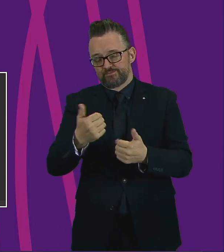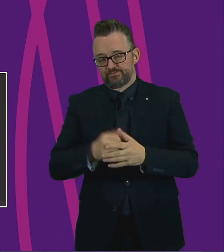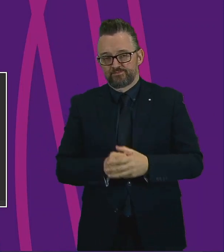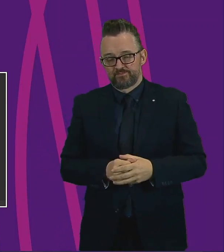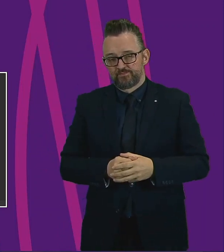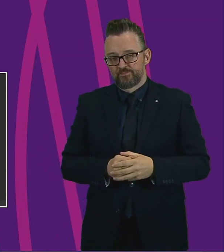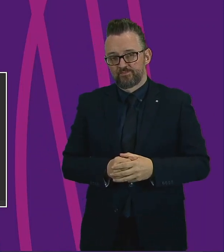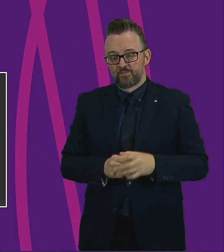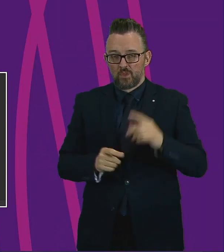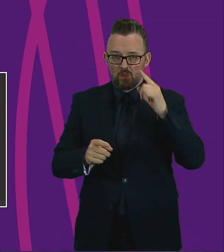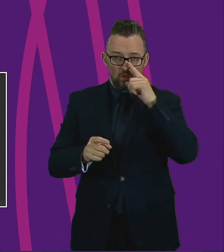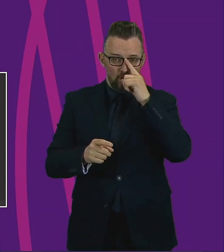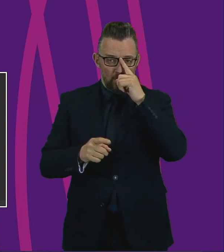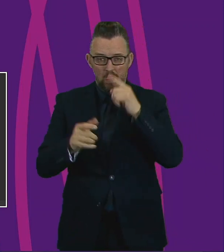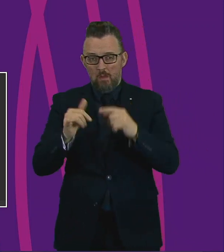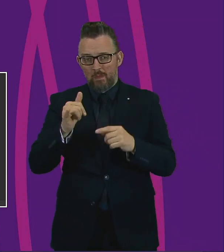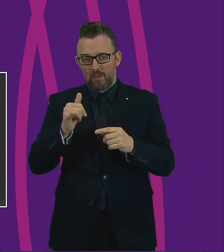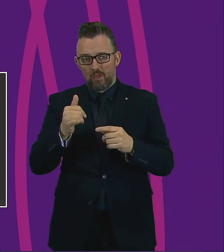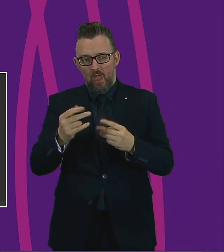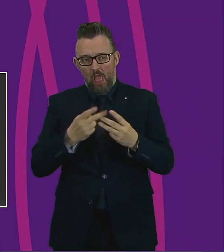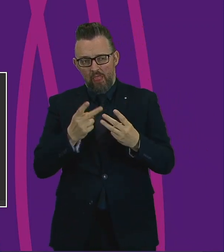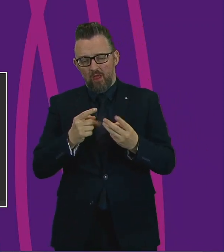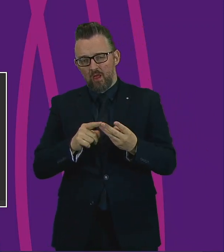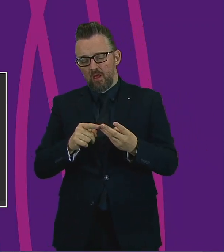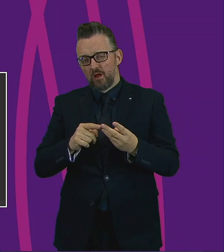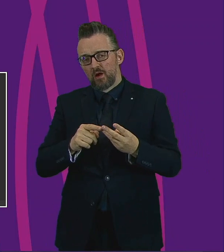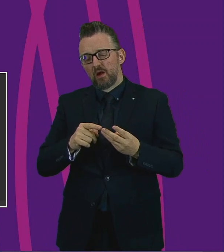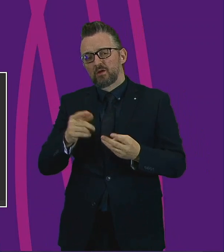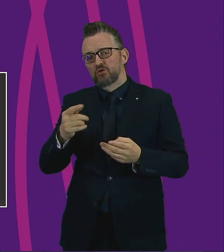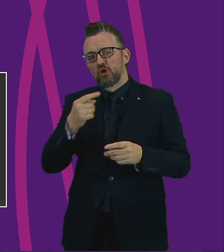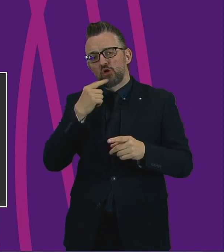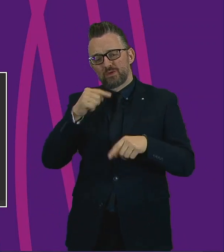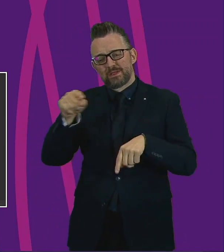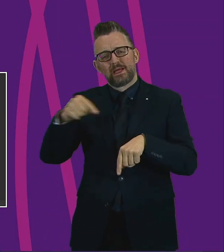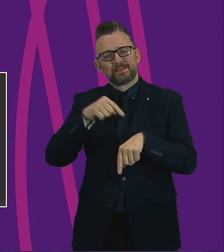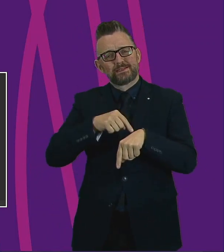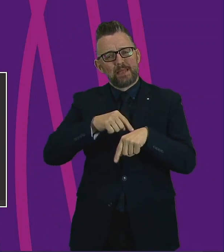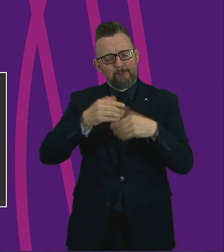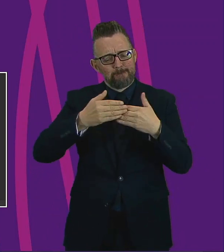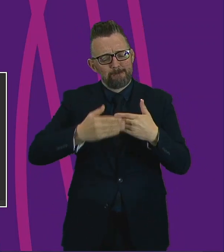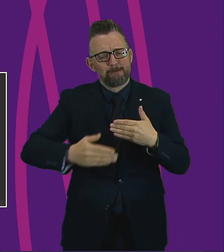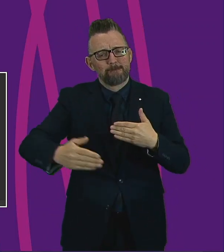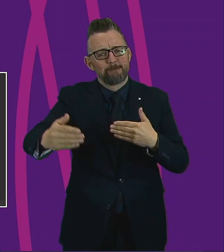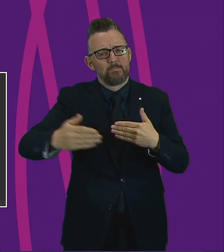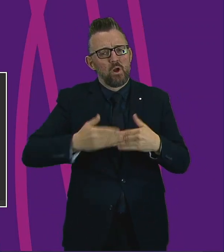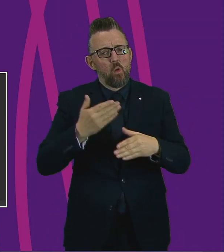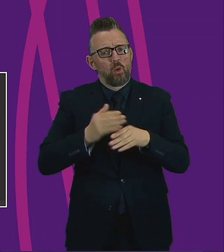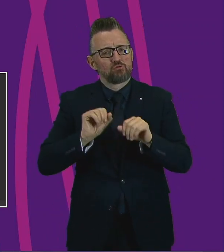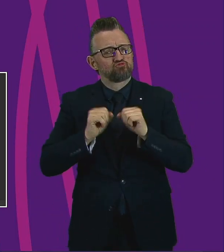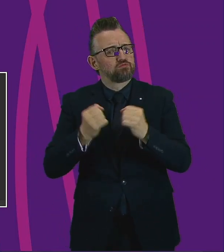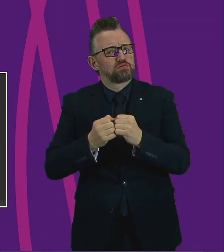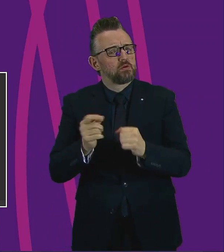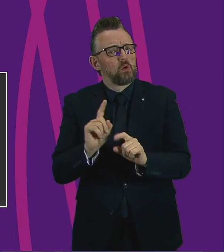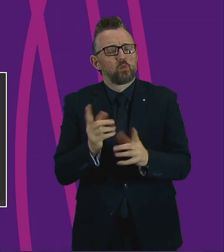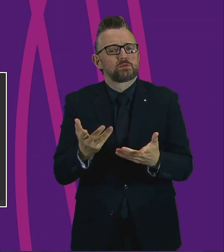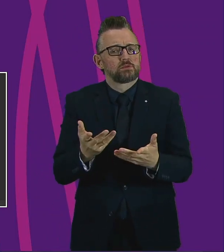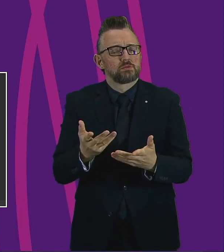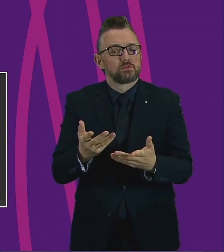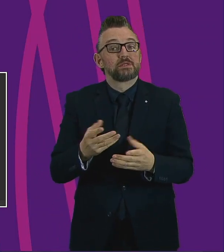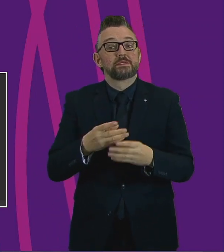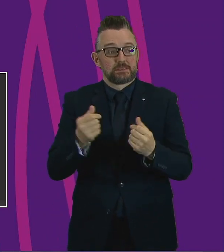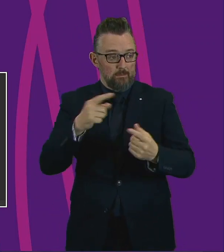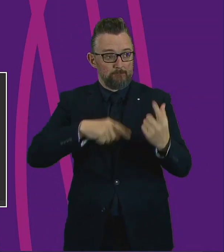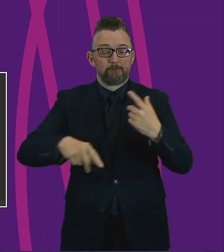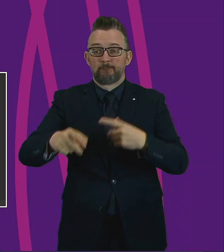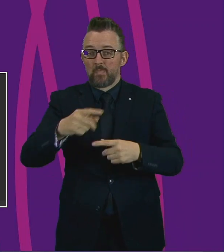perhaps maybe can be dealt with in summing up, is what is the timescale for that working group? We have heard from a number of speakers